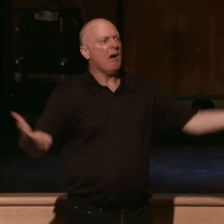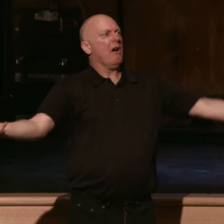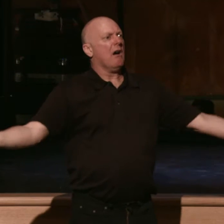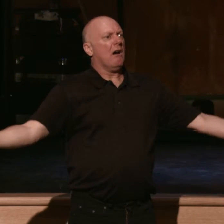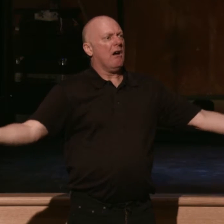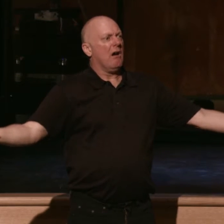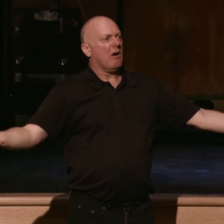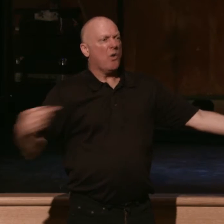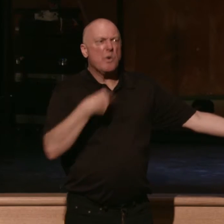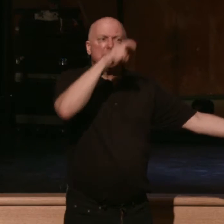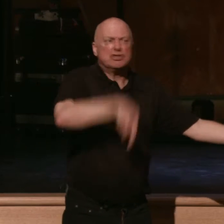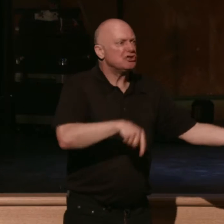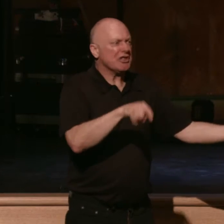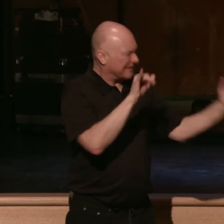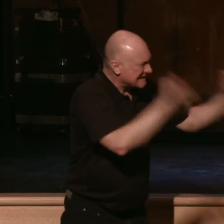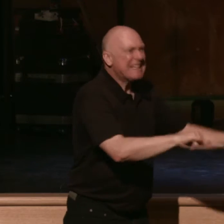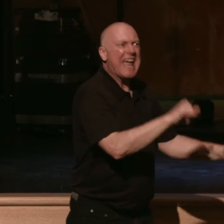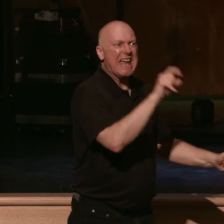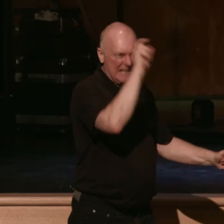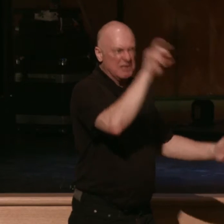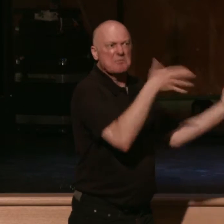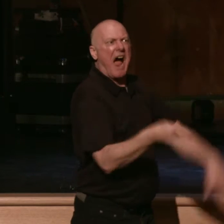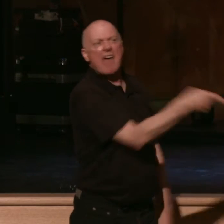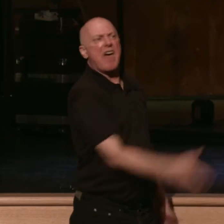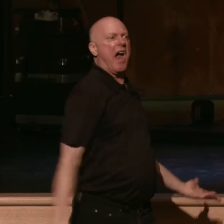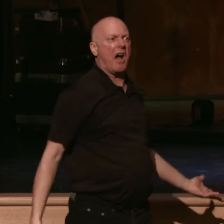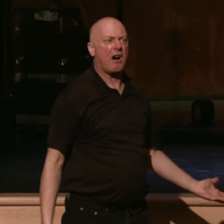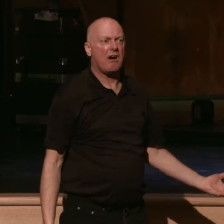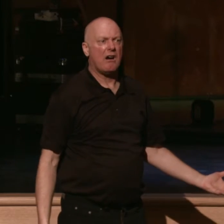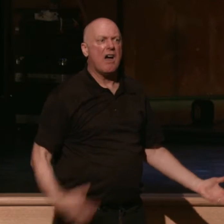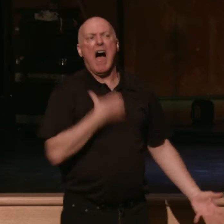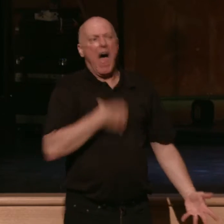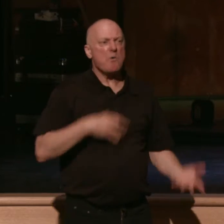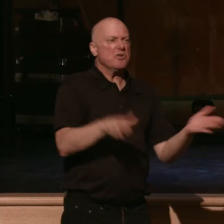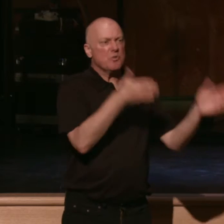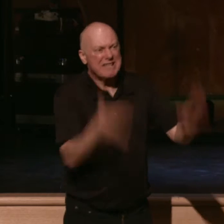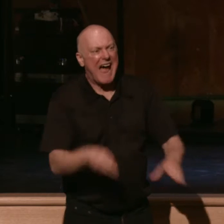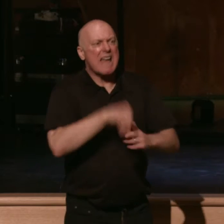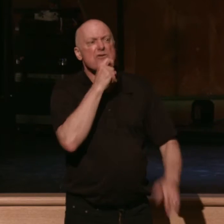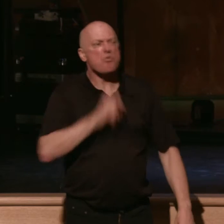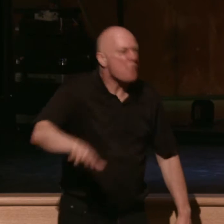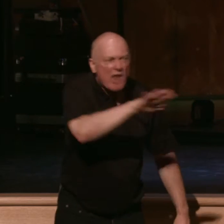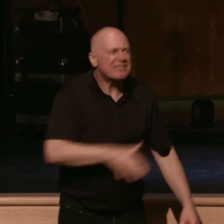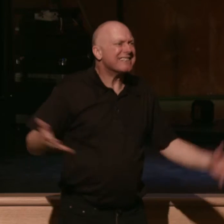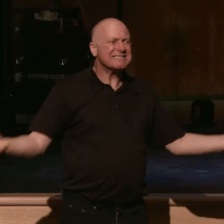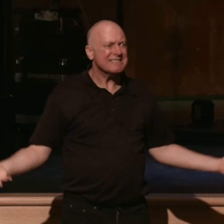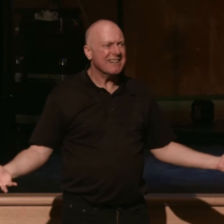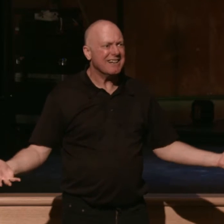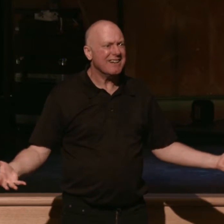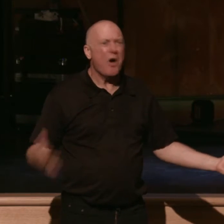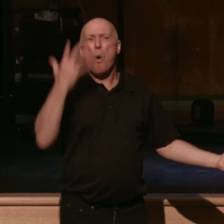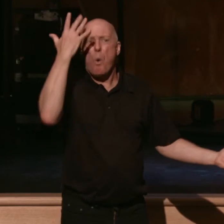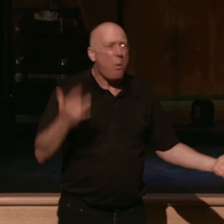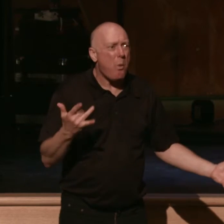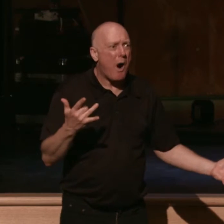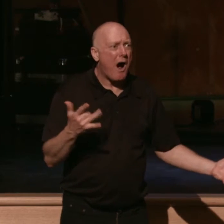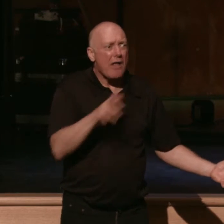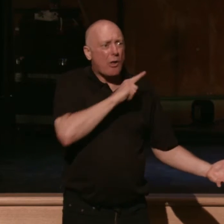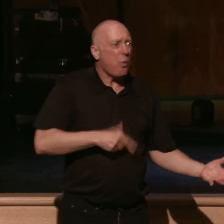died in the land of Egypt or would that we had died in the wilderness. Why is the Lord bringing us into this land